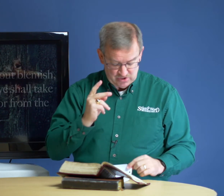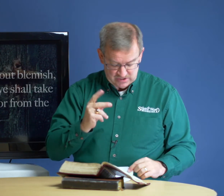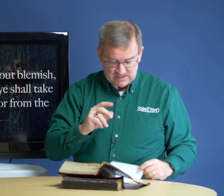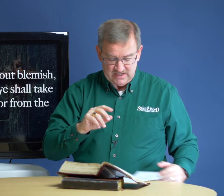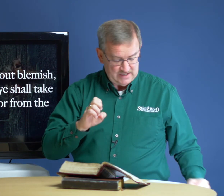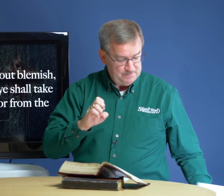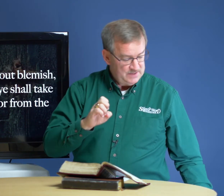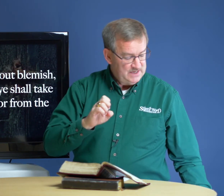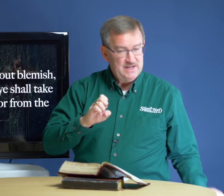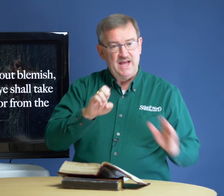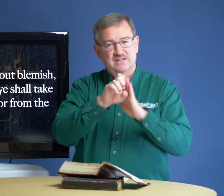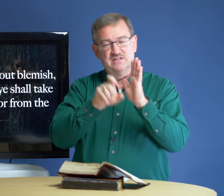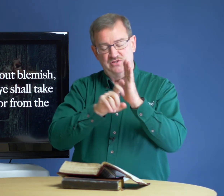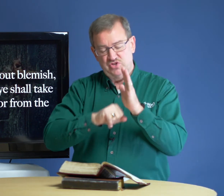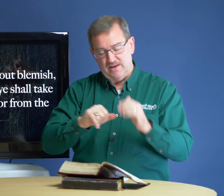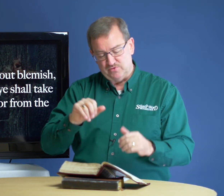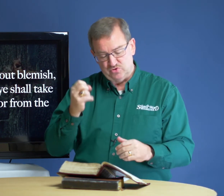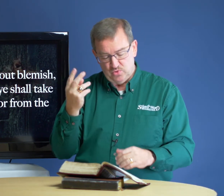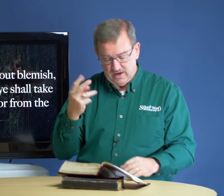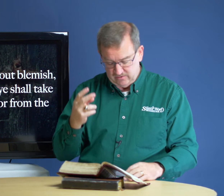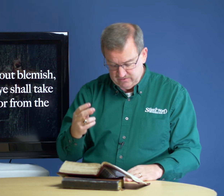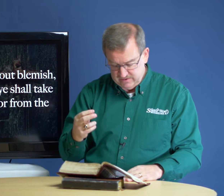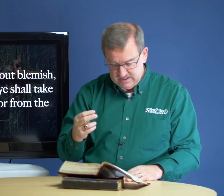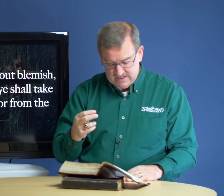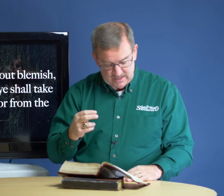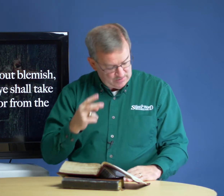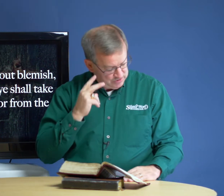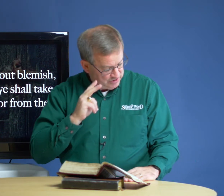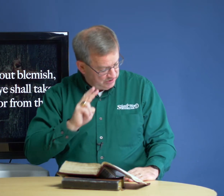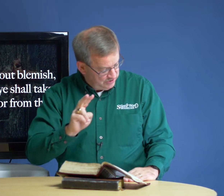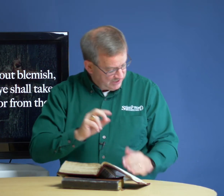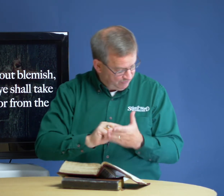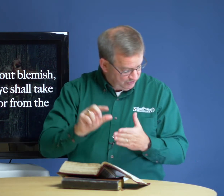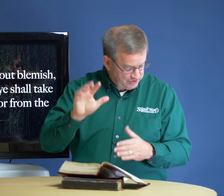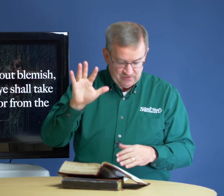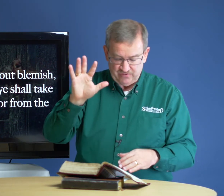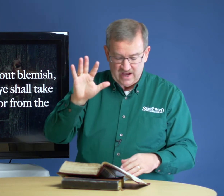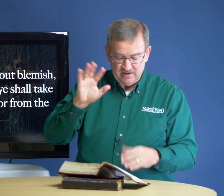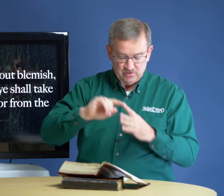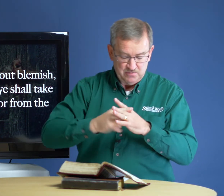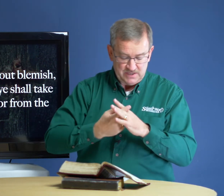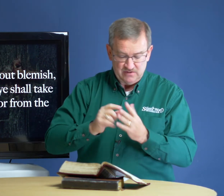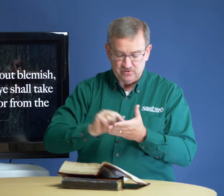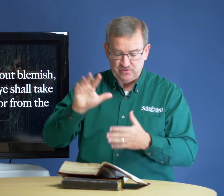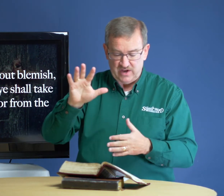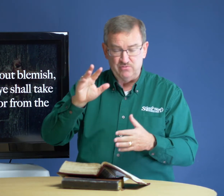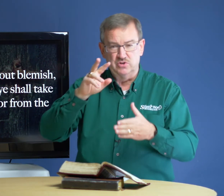you to see in, in Exodus chapter 12. I want you to look at verse five. We're going to begin in verse five. We're going to